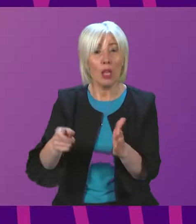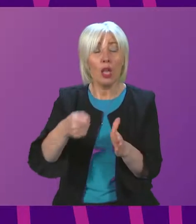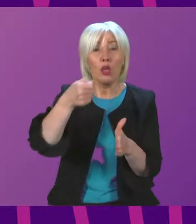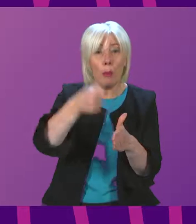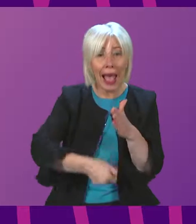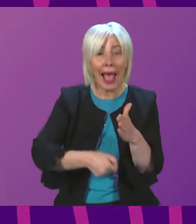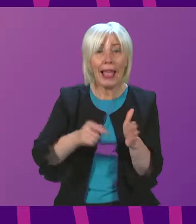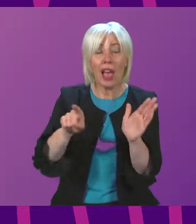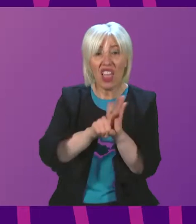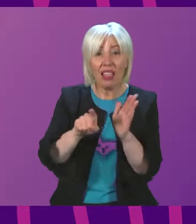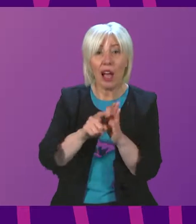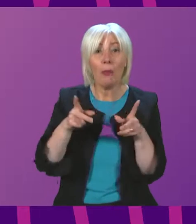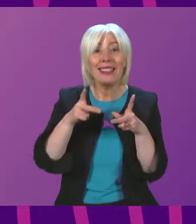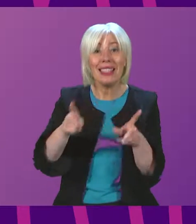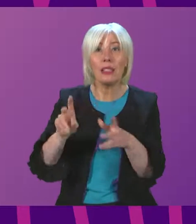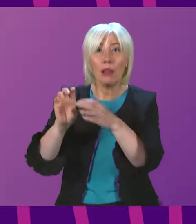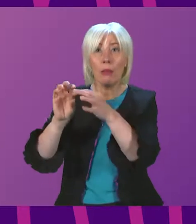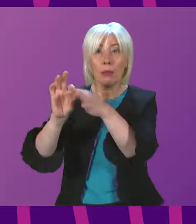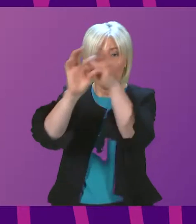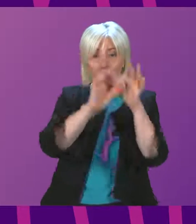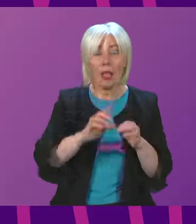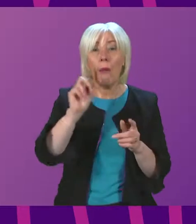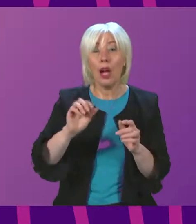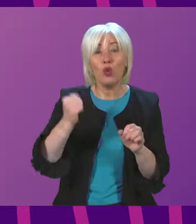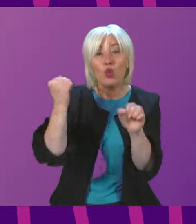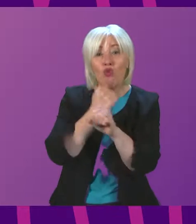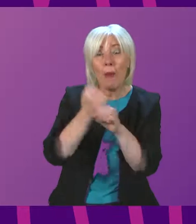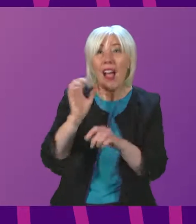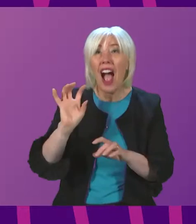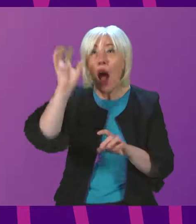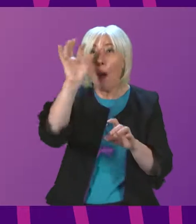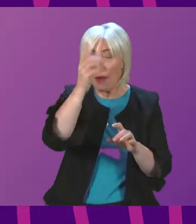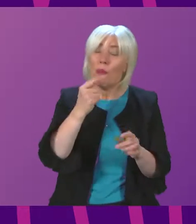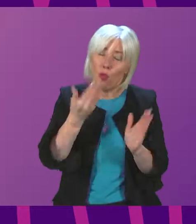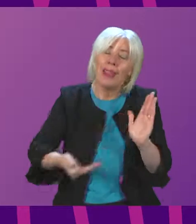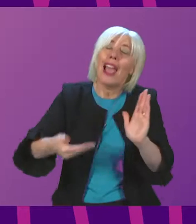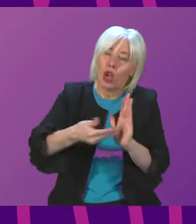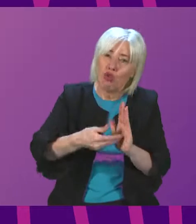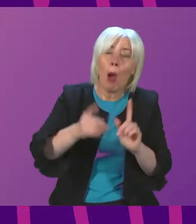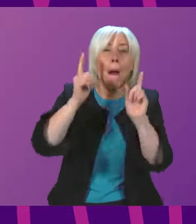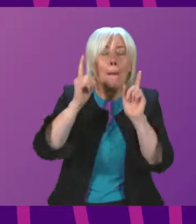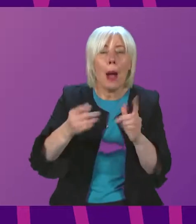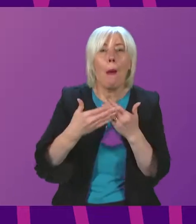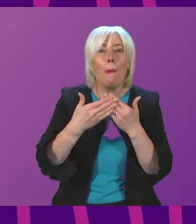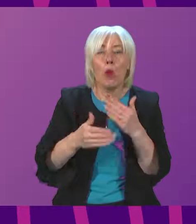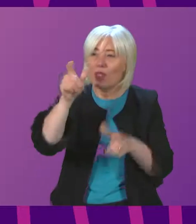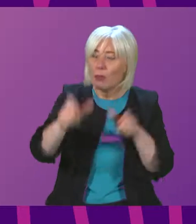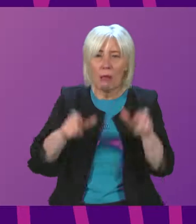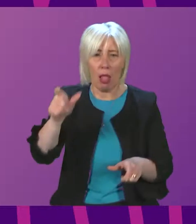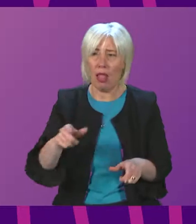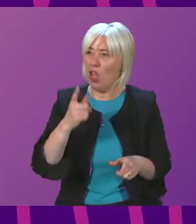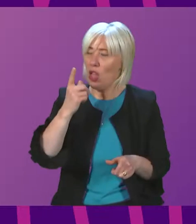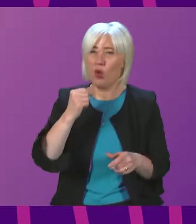the alarm system. The installation costs, of course, would be on top of that. However, most households will be able to install